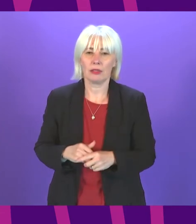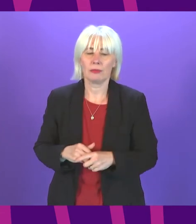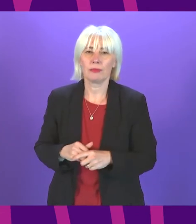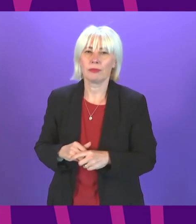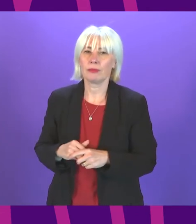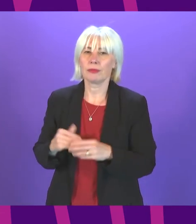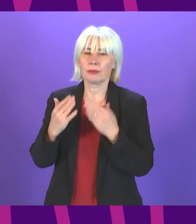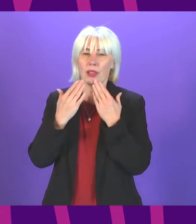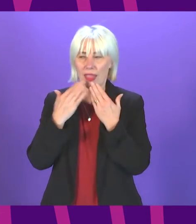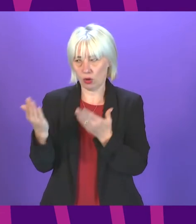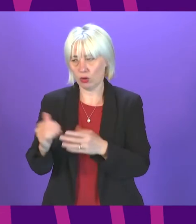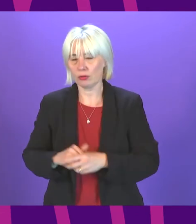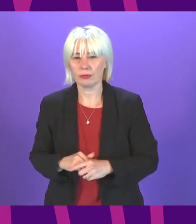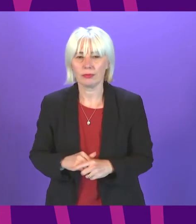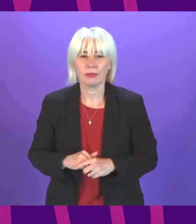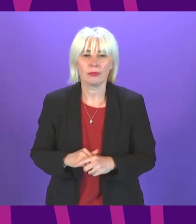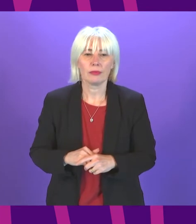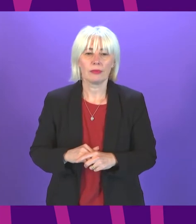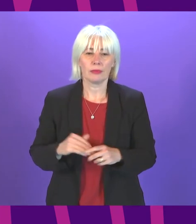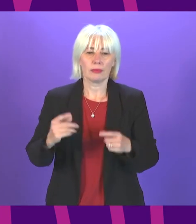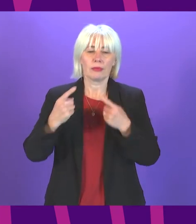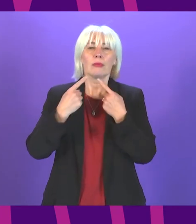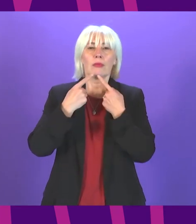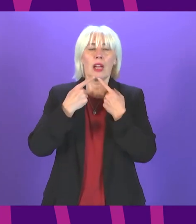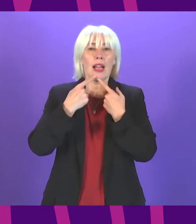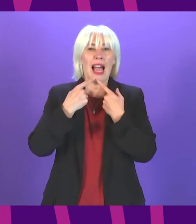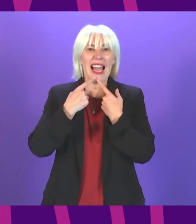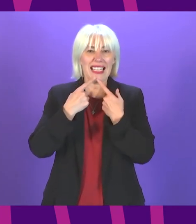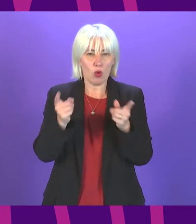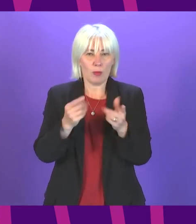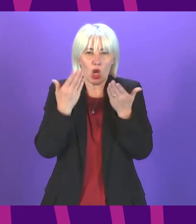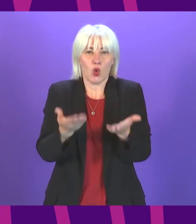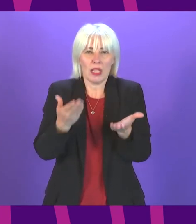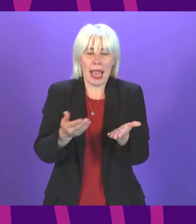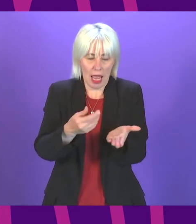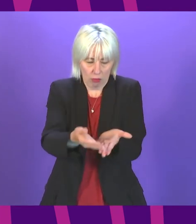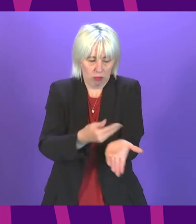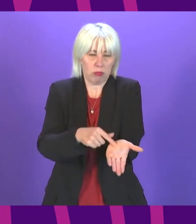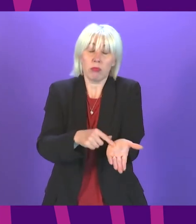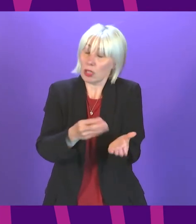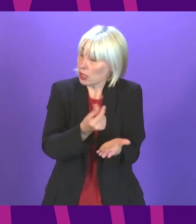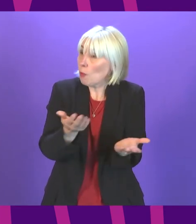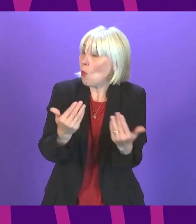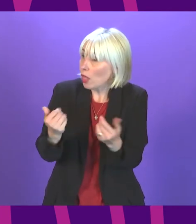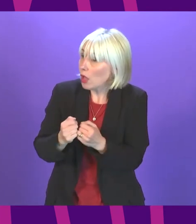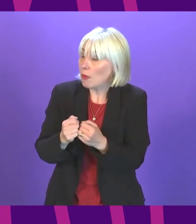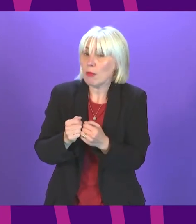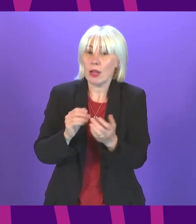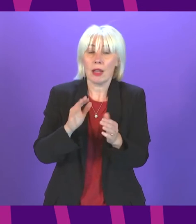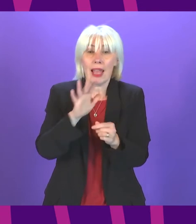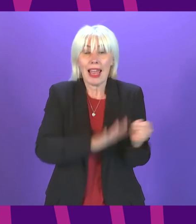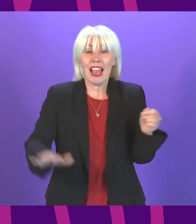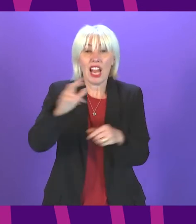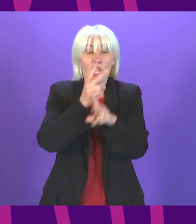Deputy Presiding Officer There are some announcements in today's programme that I and many will welcome A National Care Service that ends non